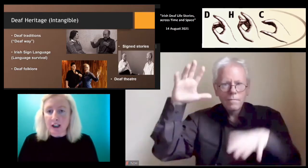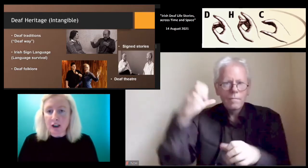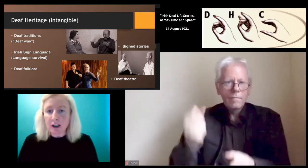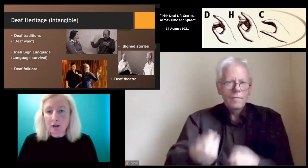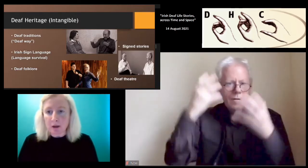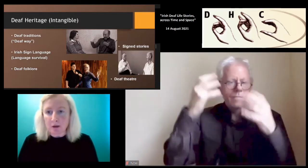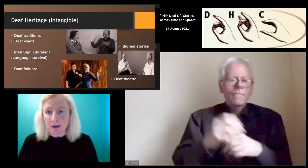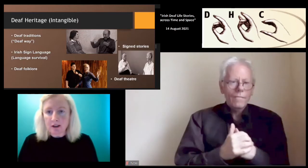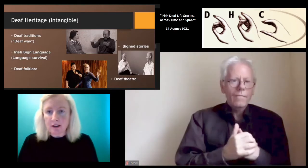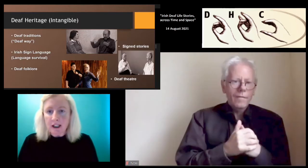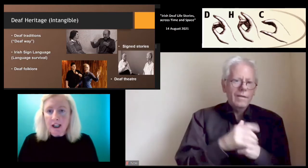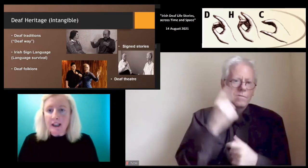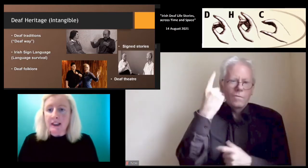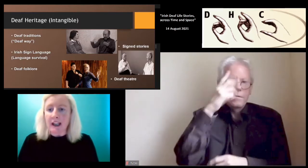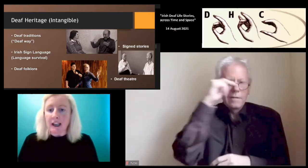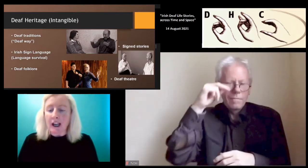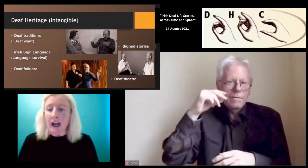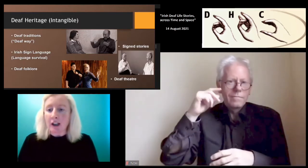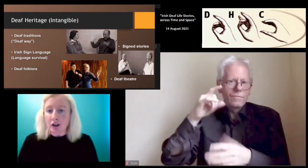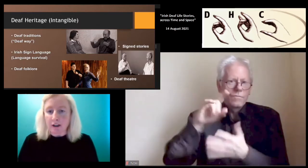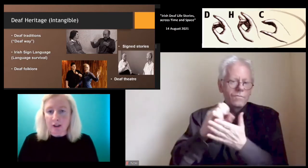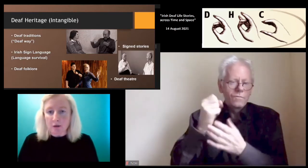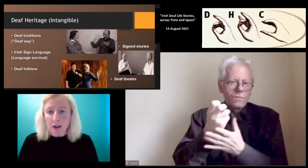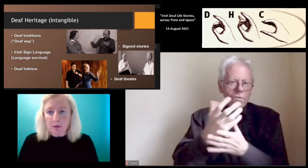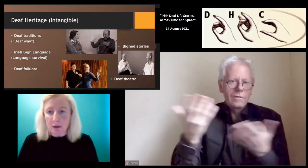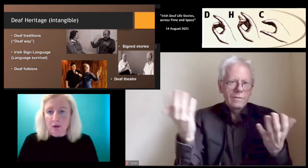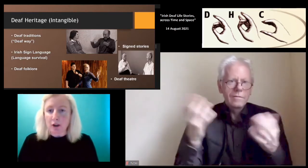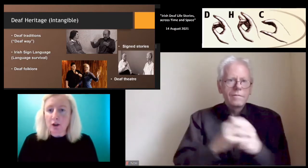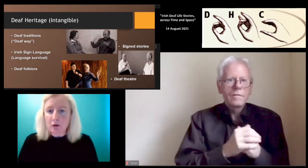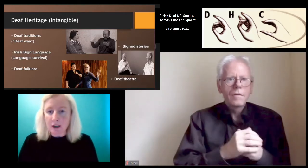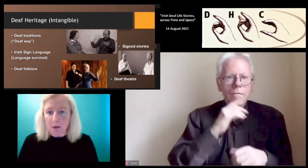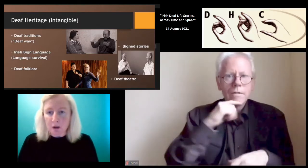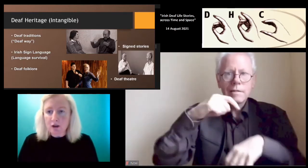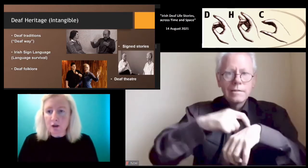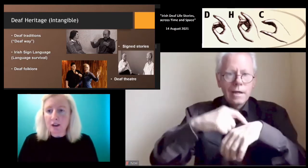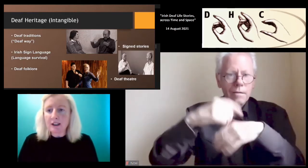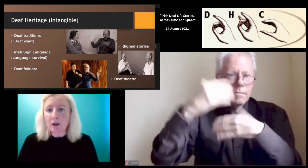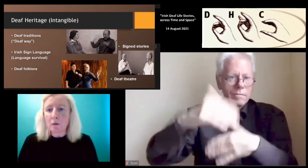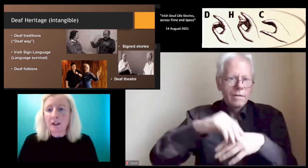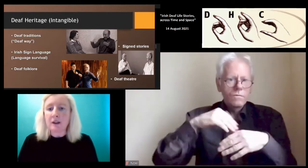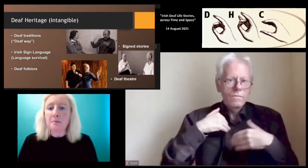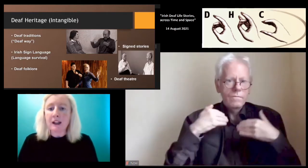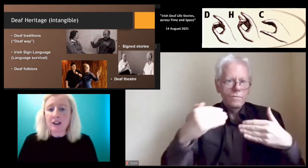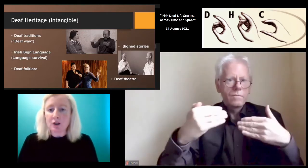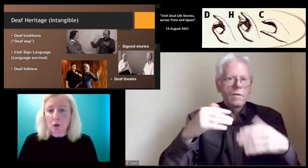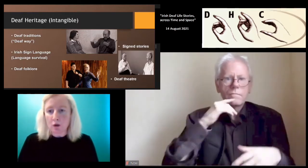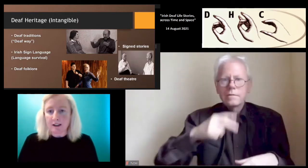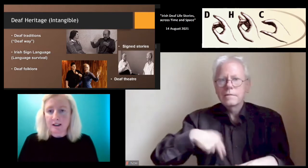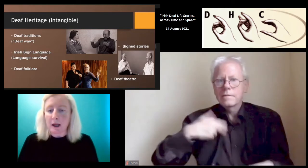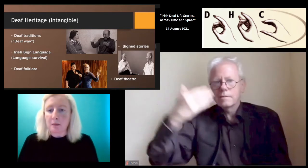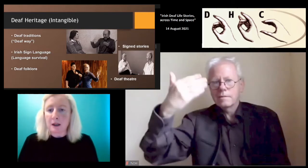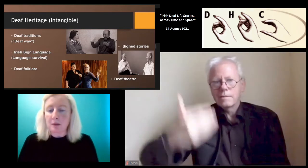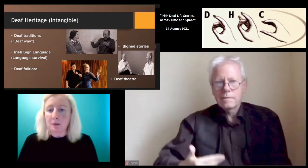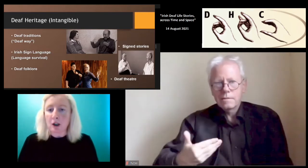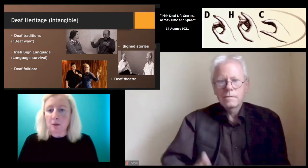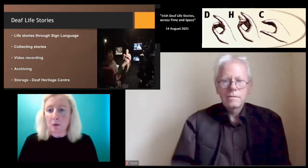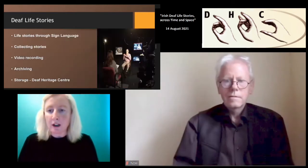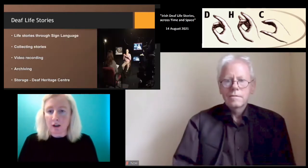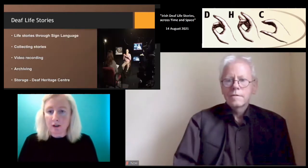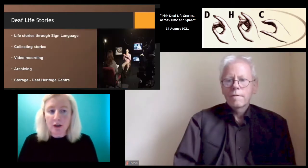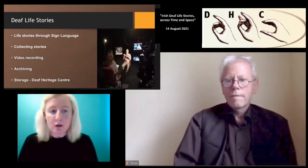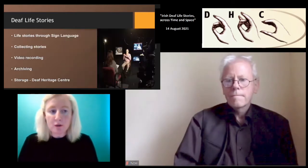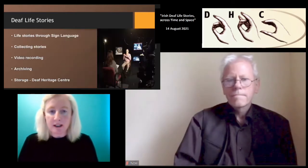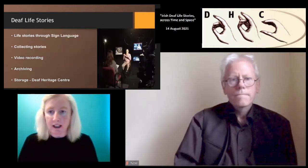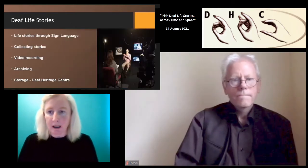Deaf people did not hear about it, they actually found out about it through language. So, these are one of the many stories that people